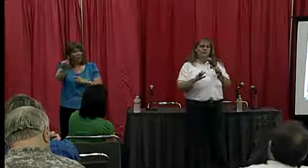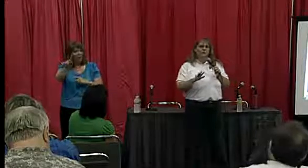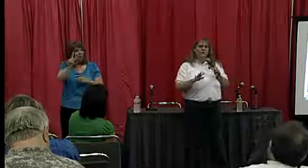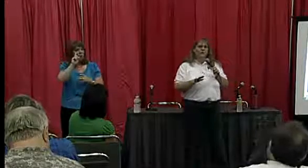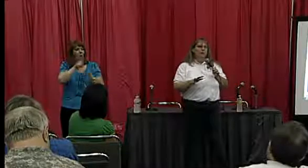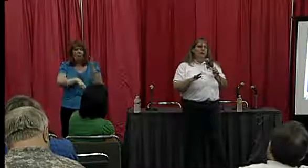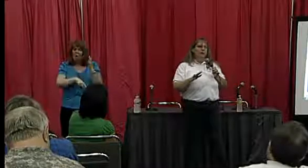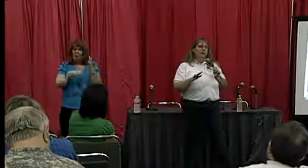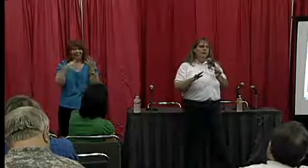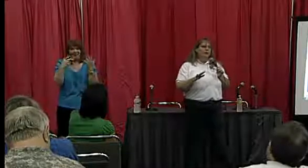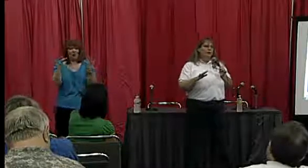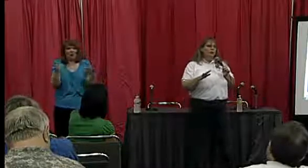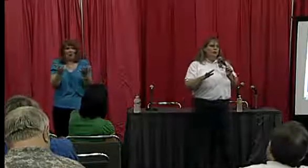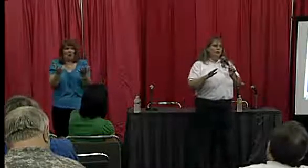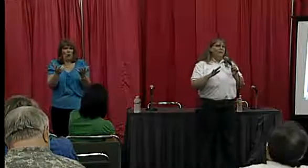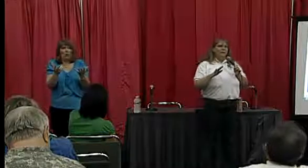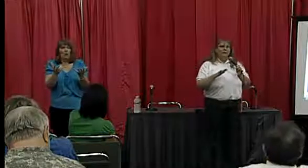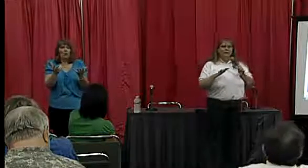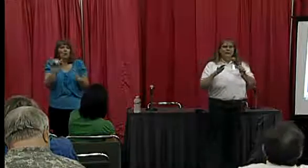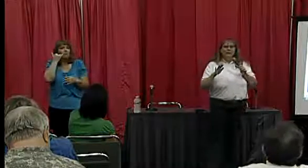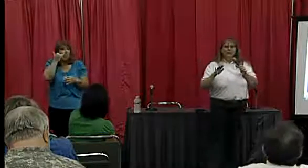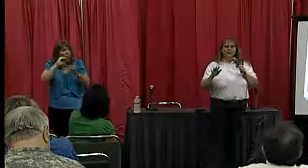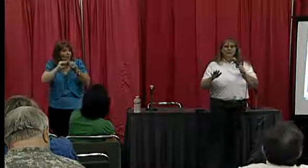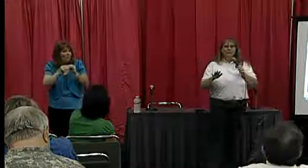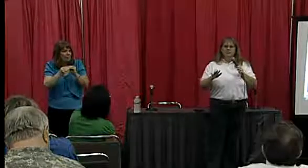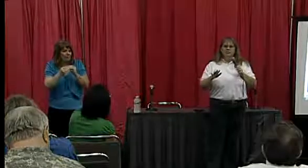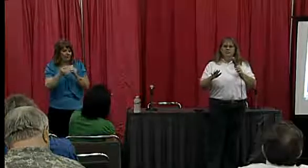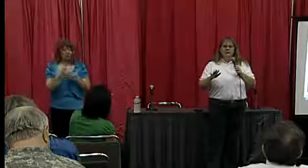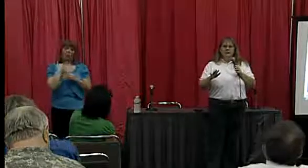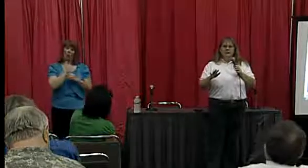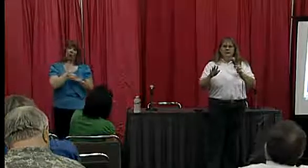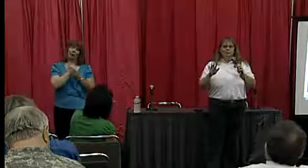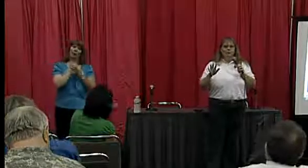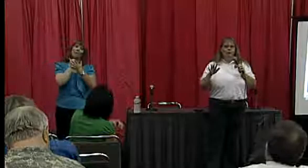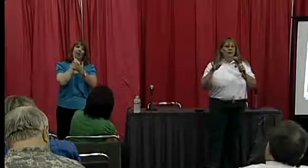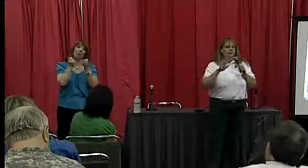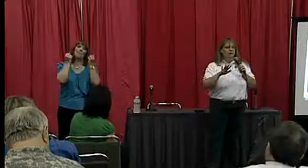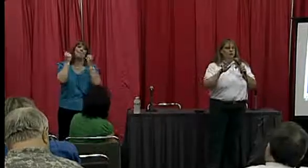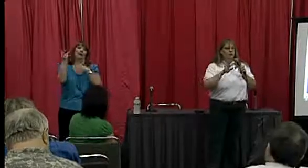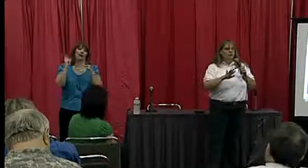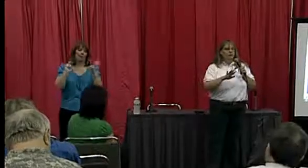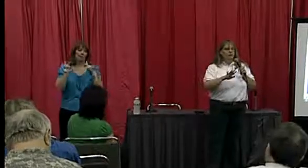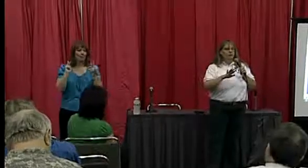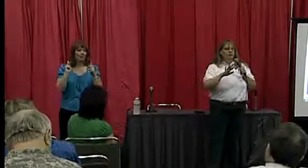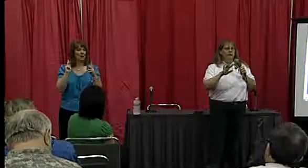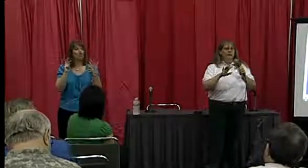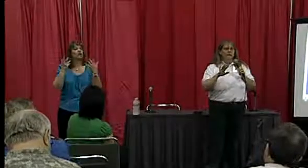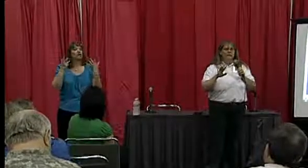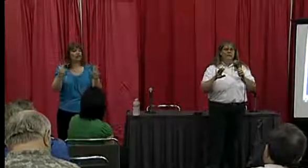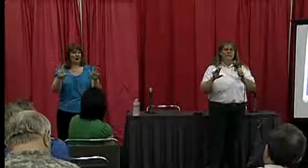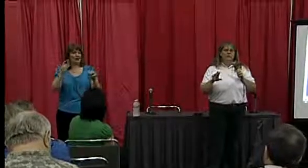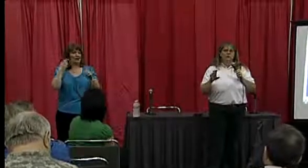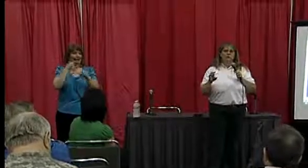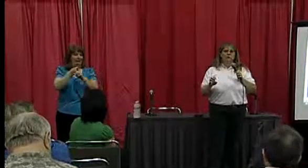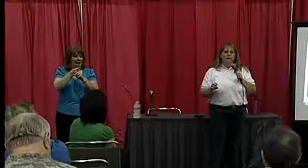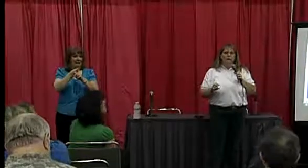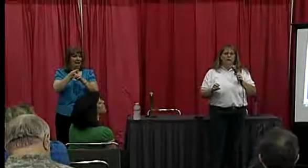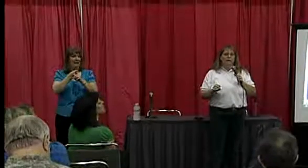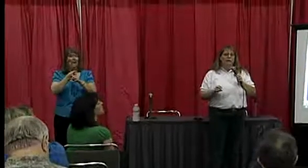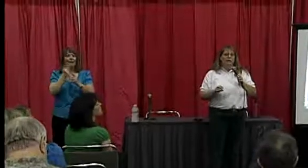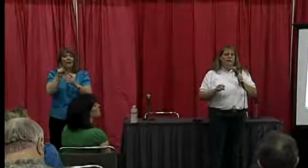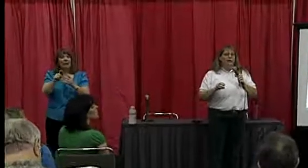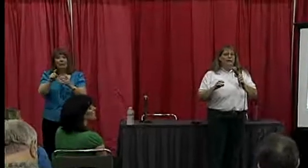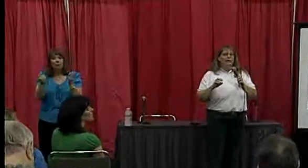a phone number. Well, we made a lot of difference to very many people after the storm who needed additional